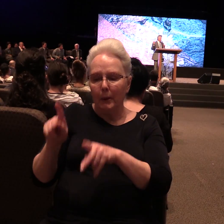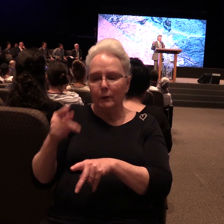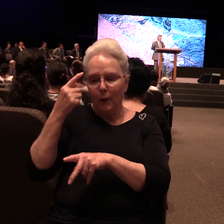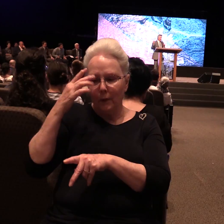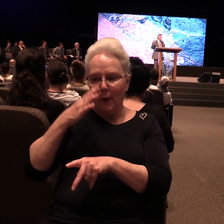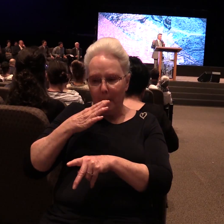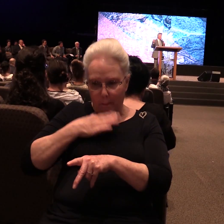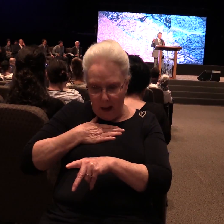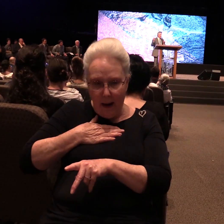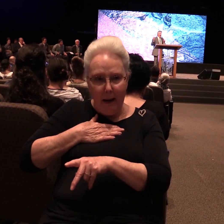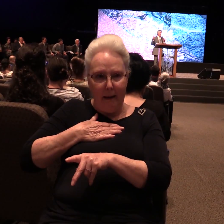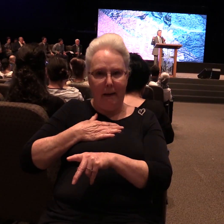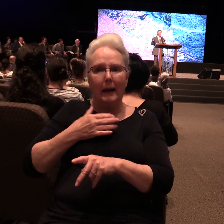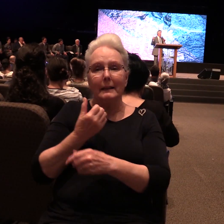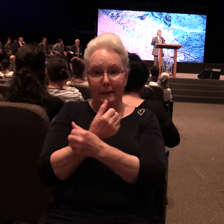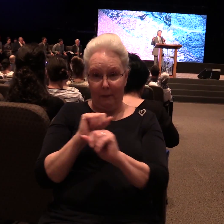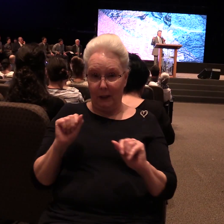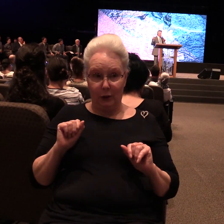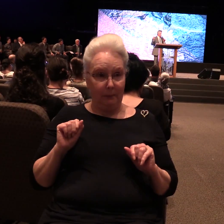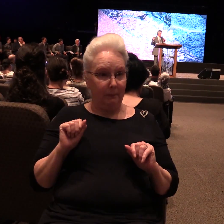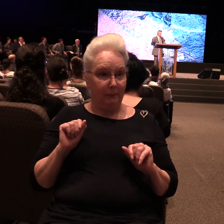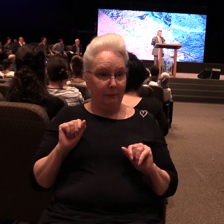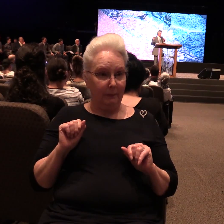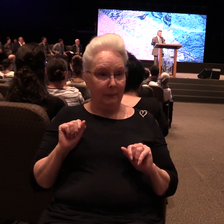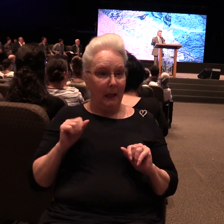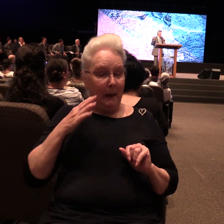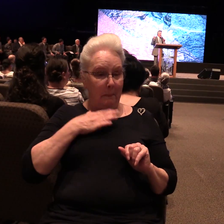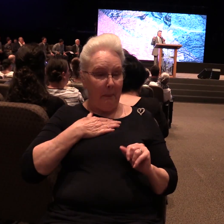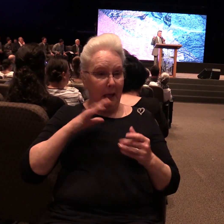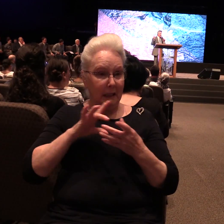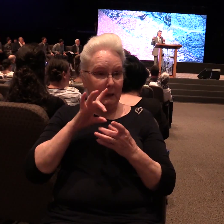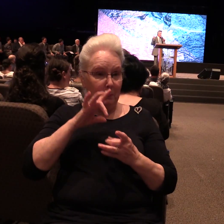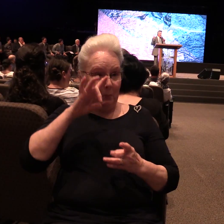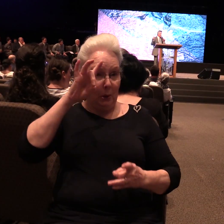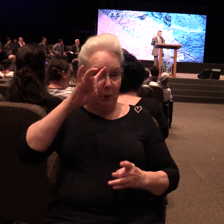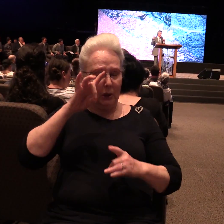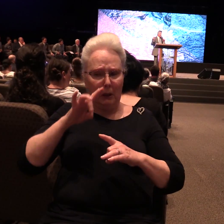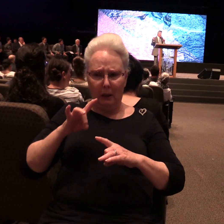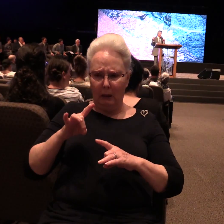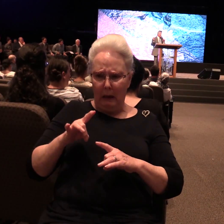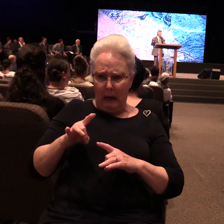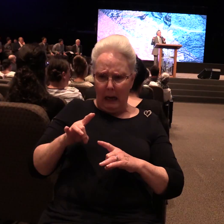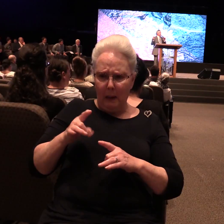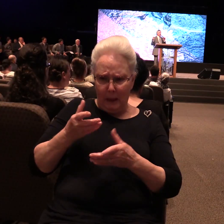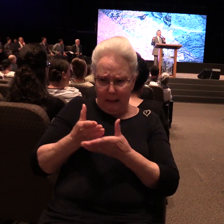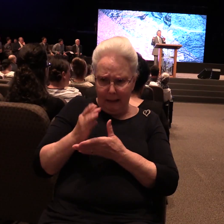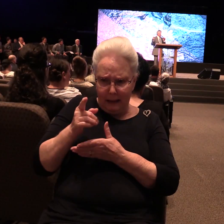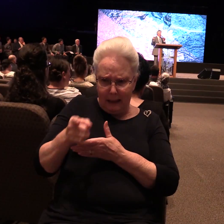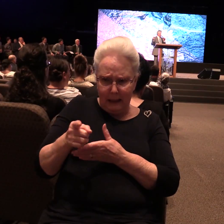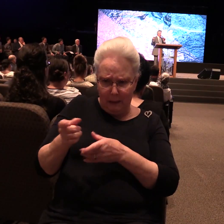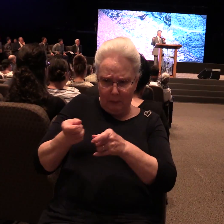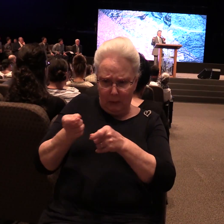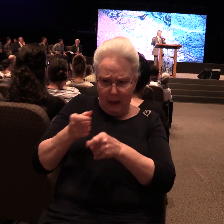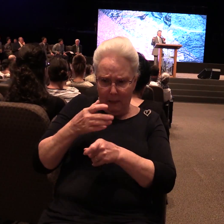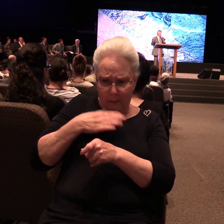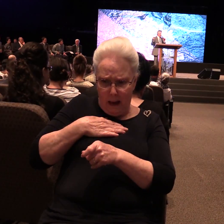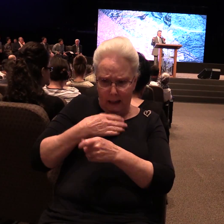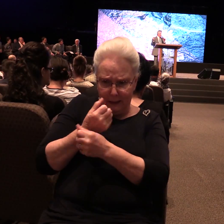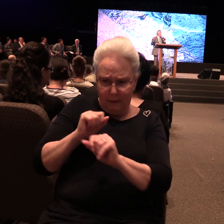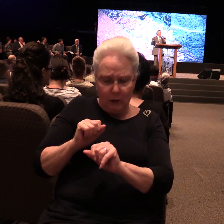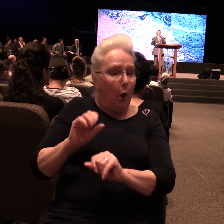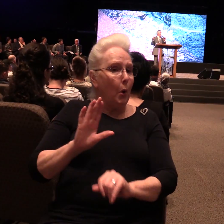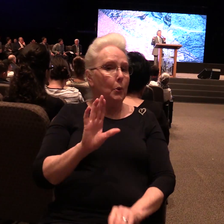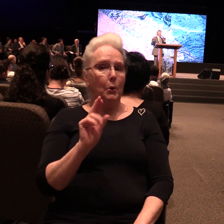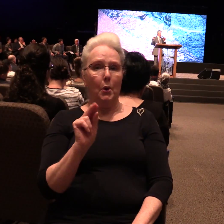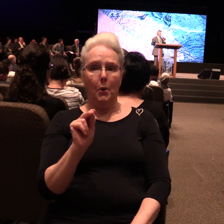Can I say it again? I will not leave my spiritual destiny in the hands of anyone else's decisions. You see, I decided a long time